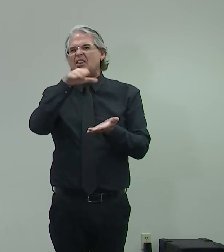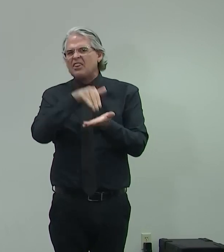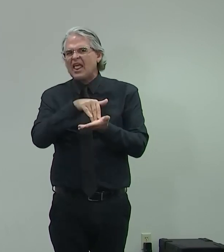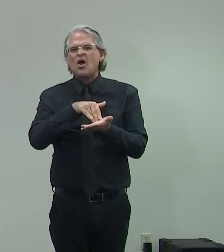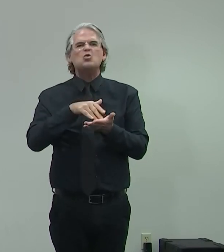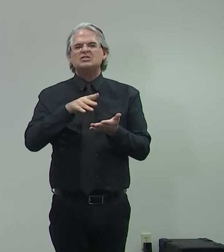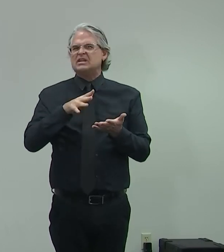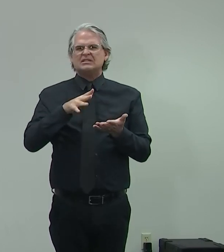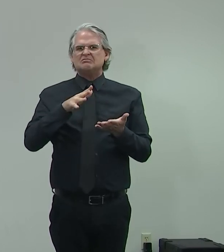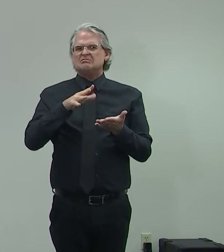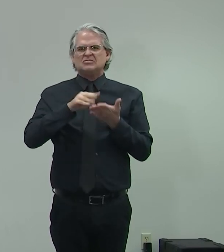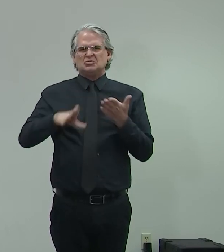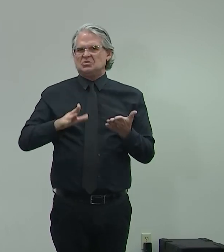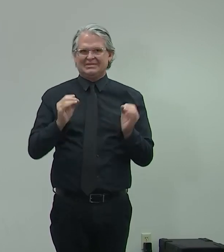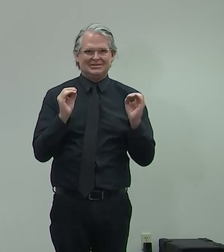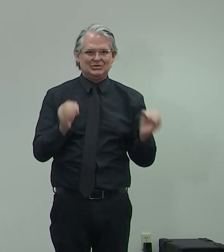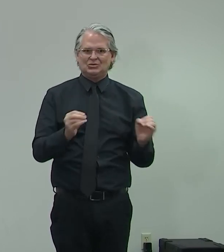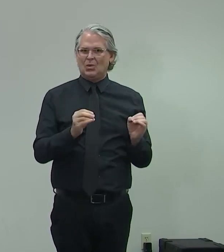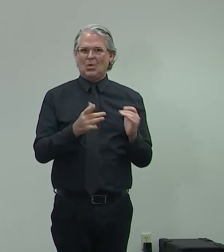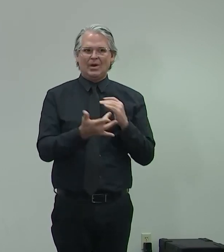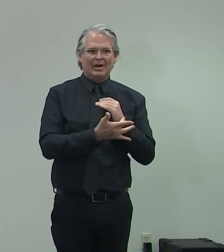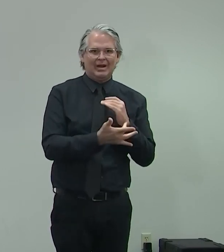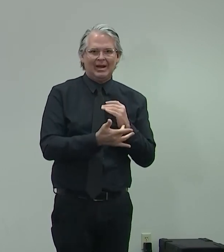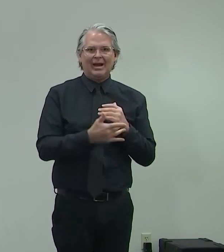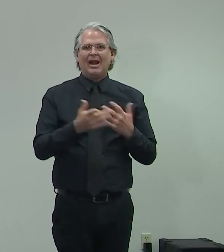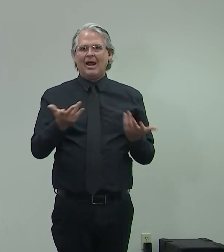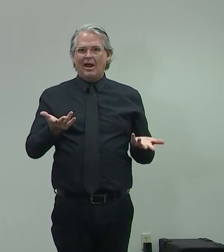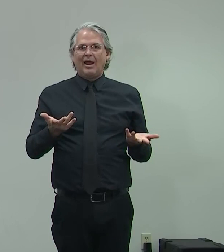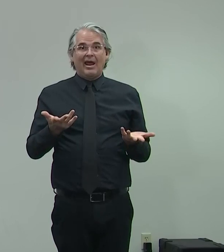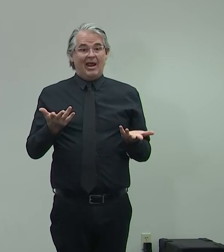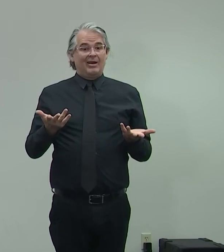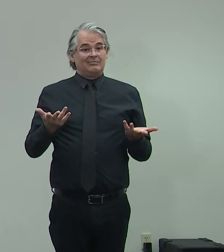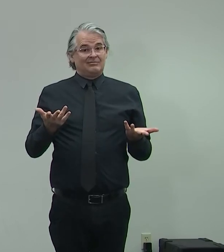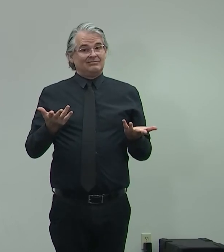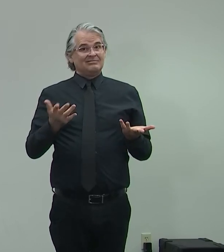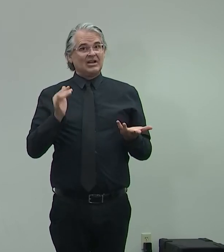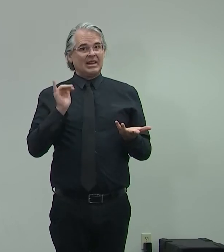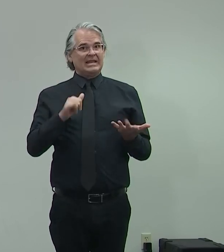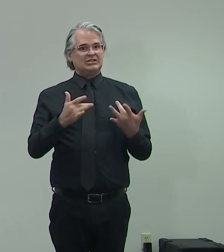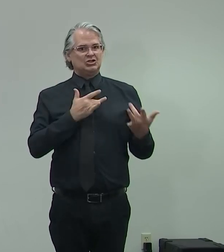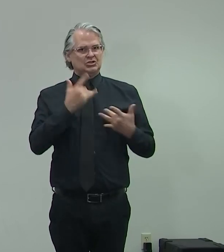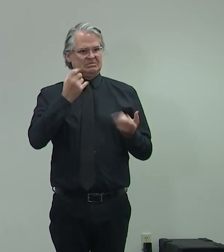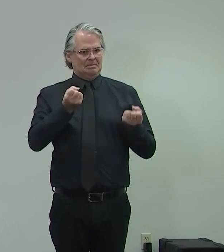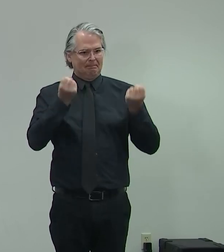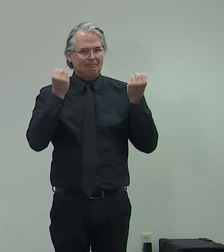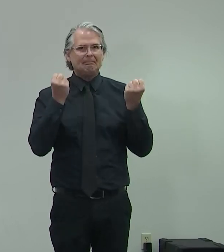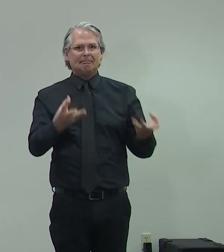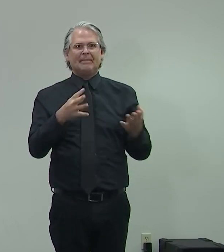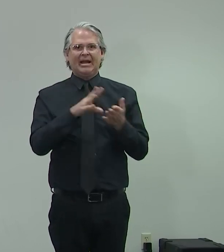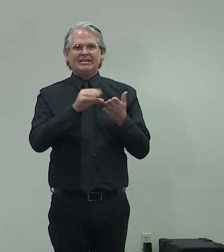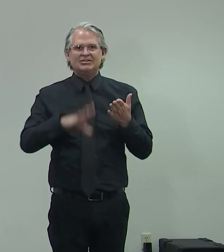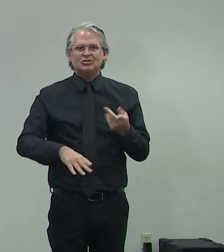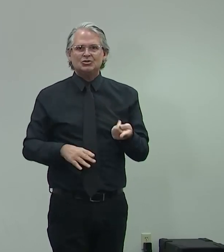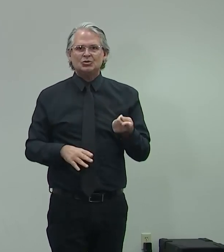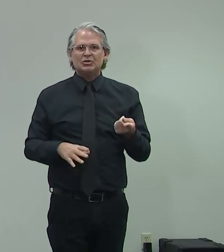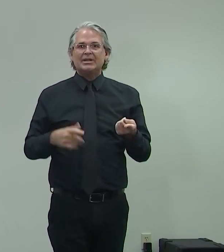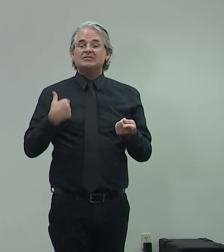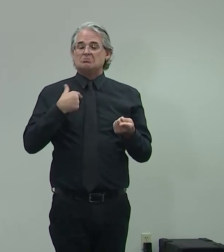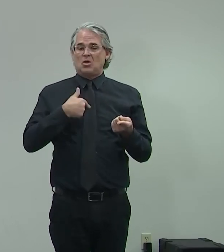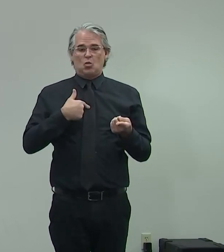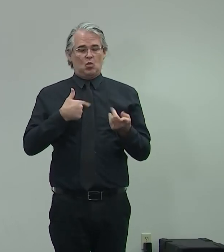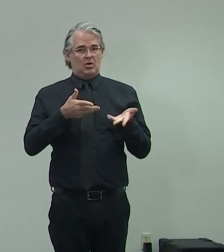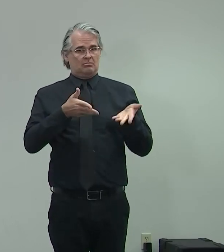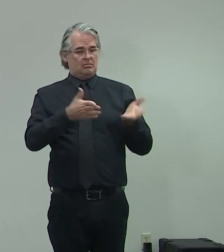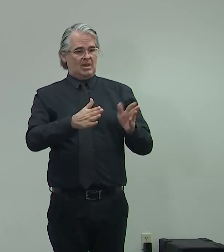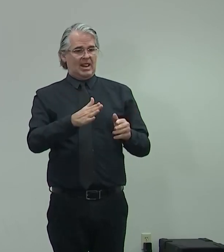% of the total school population, is a very, very big concern. But that's something that we left to the superintendent and the school